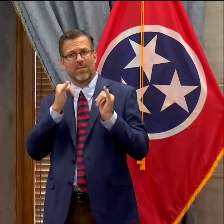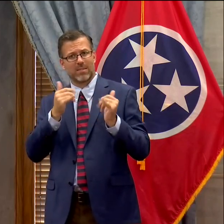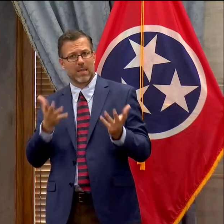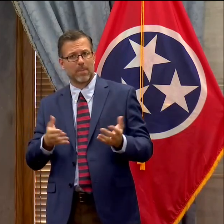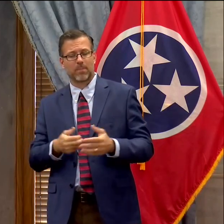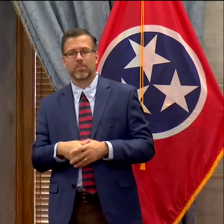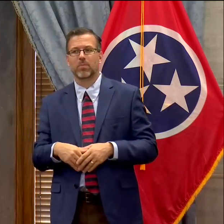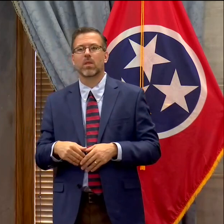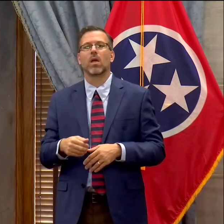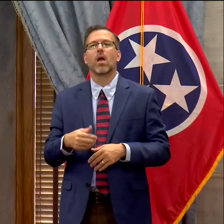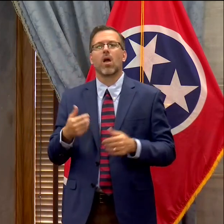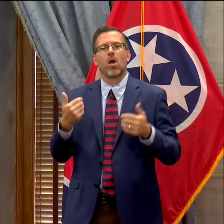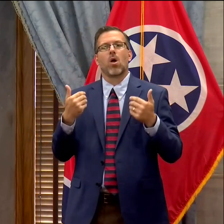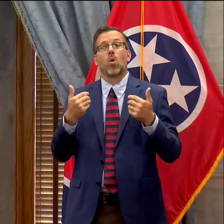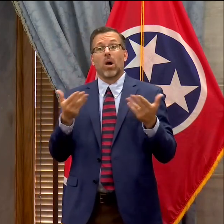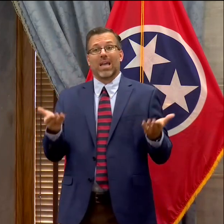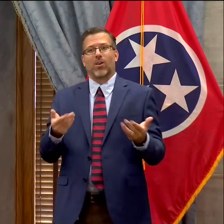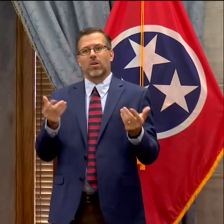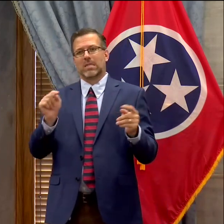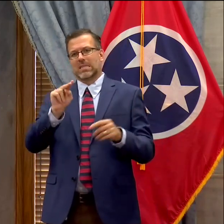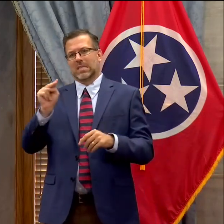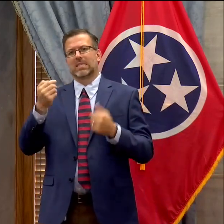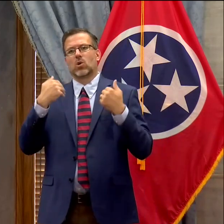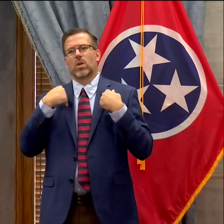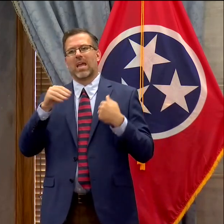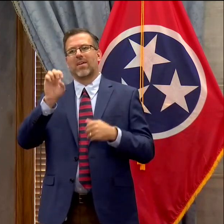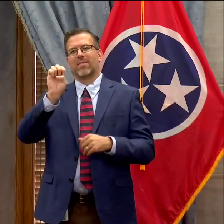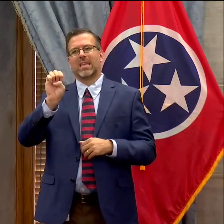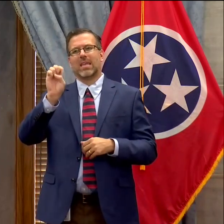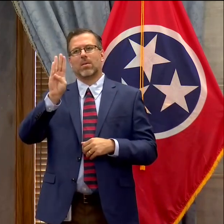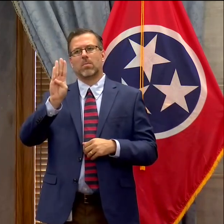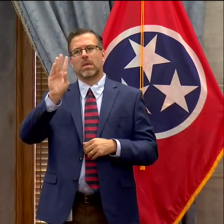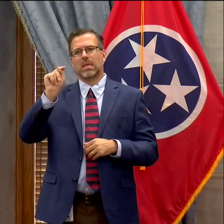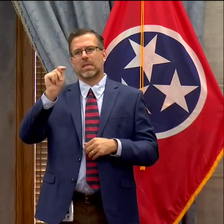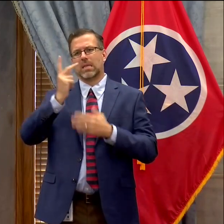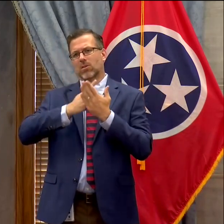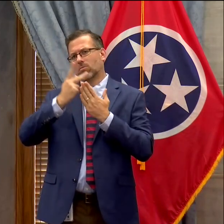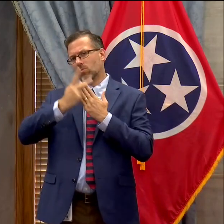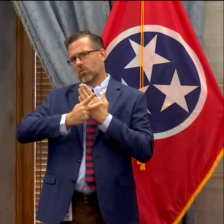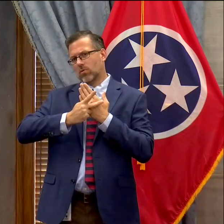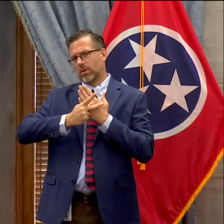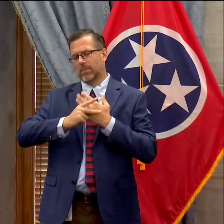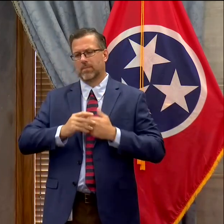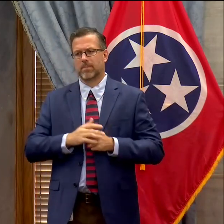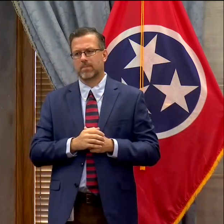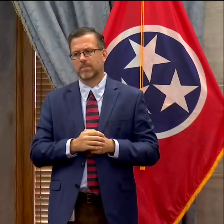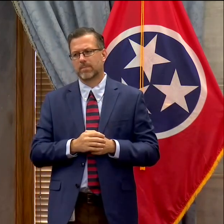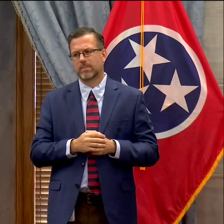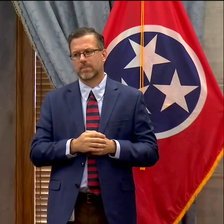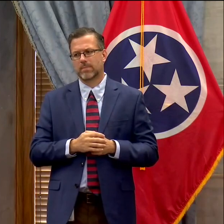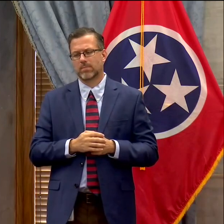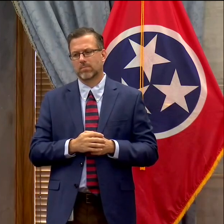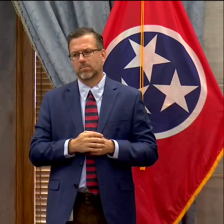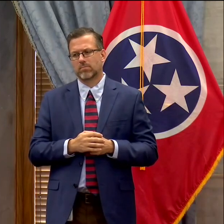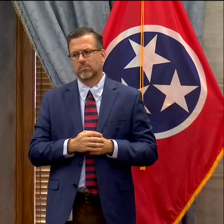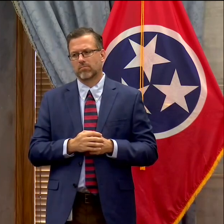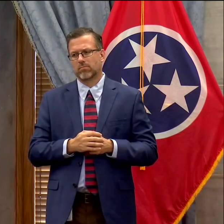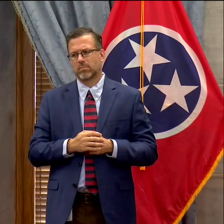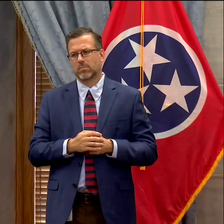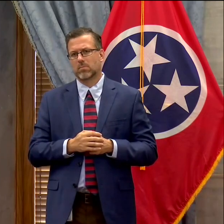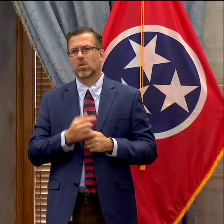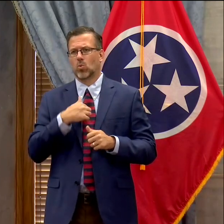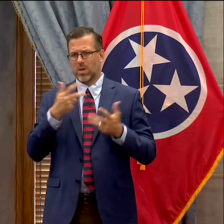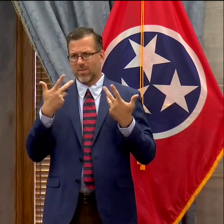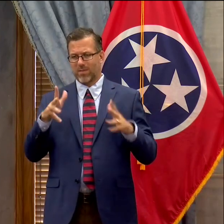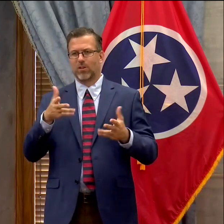reach to reach those eligible students. We've served around almost, I believe, 500